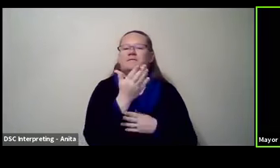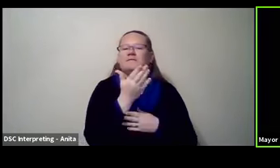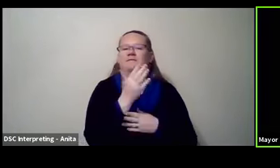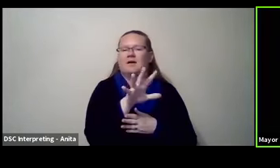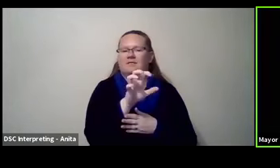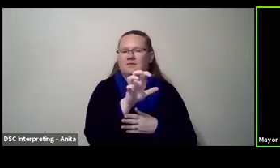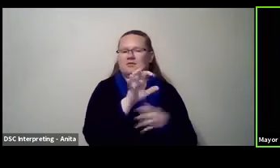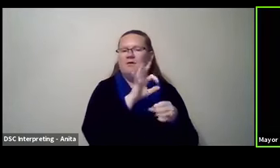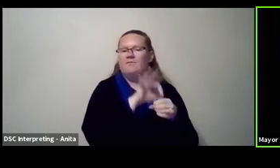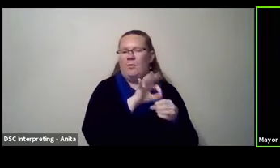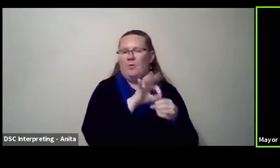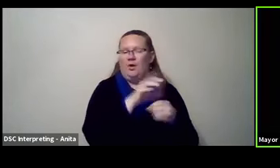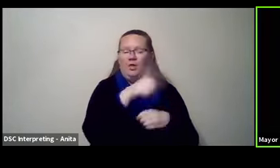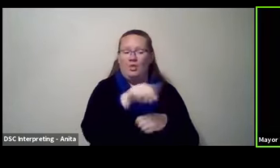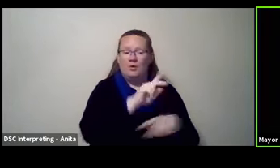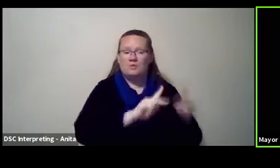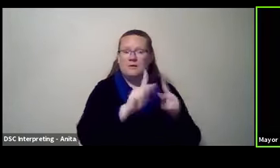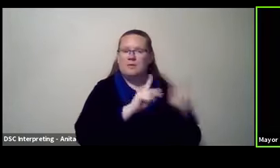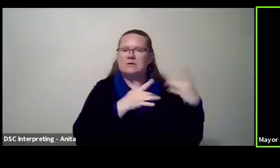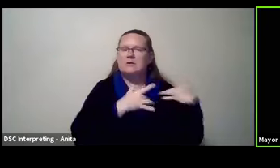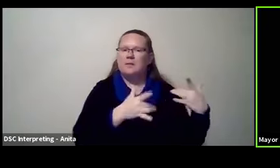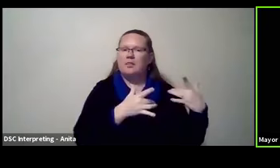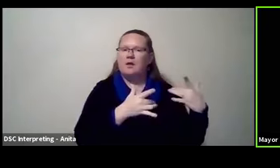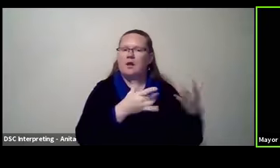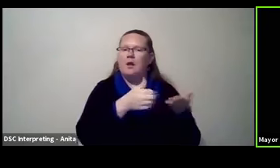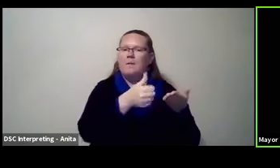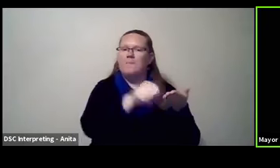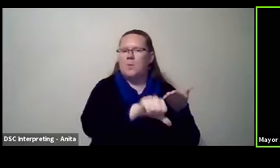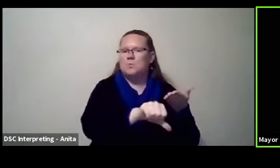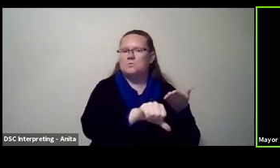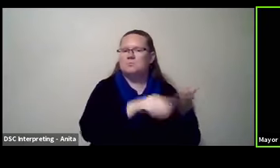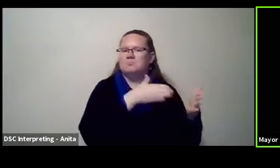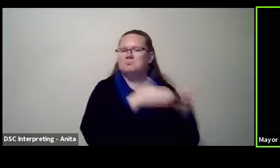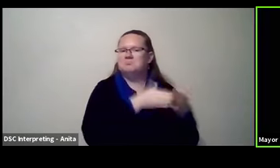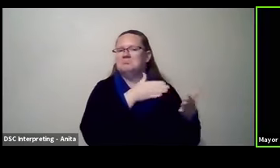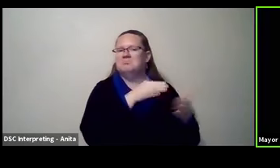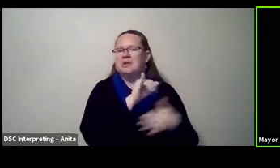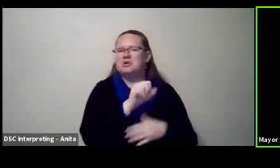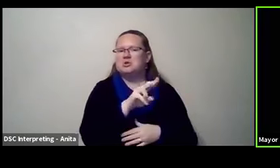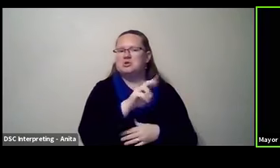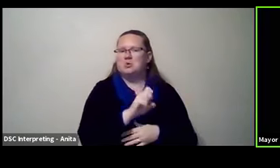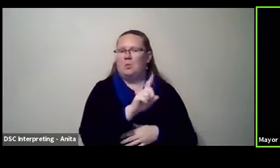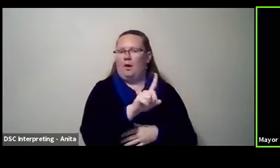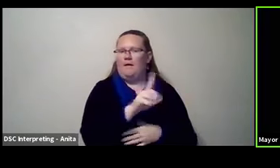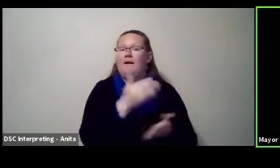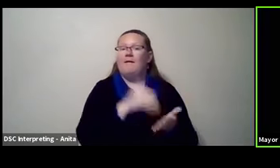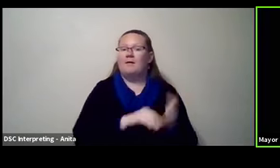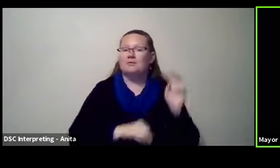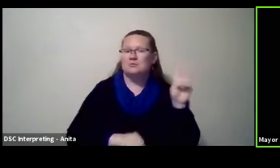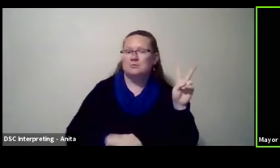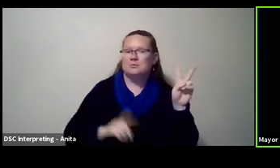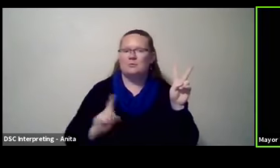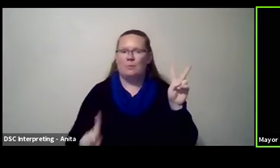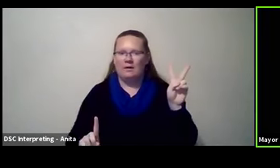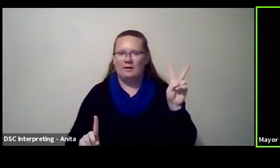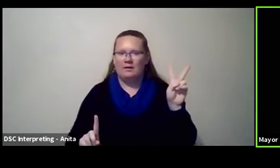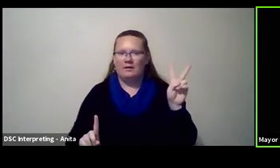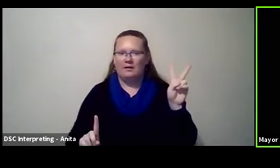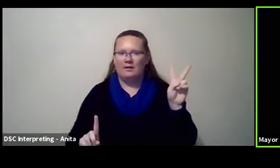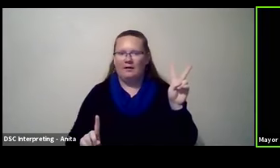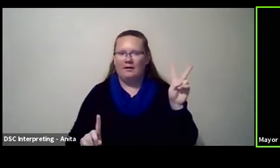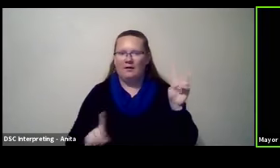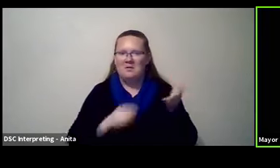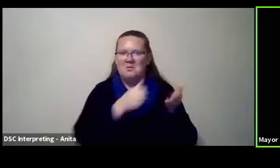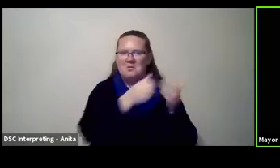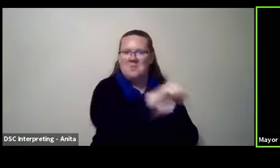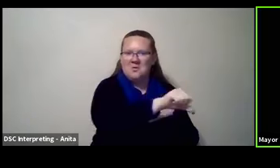voters opposed issue one by about two to one. Again, these were talking about rough estimates here, but that's generally how it